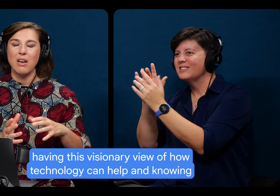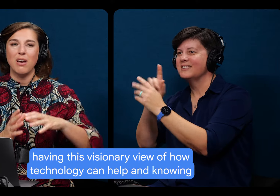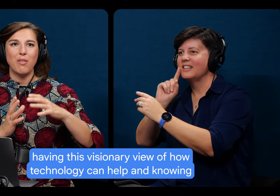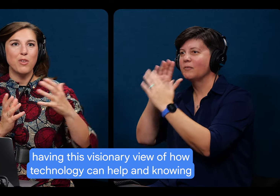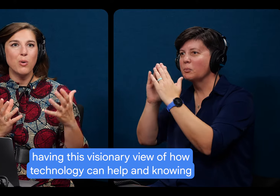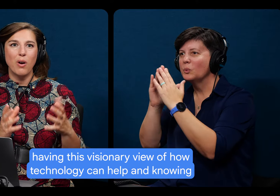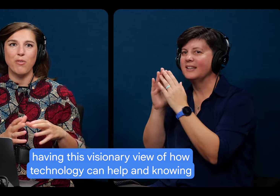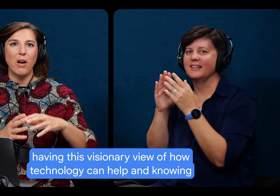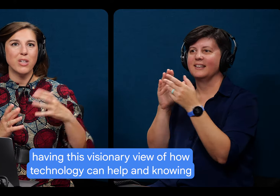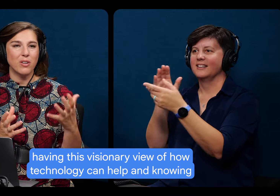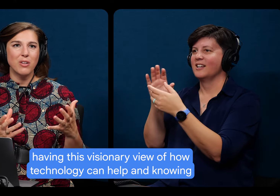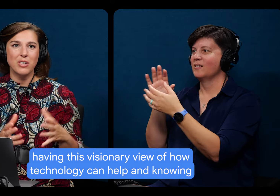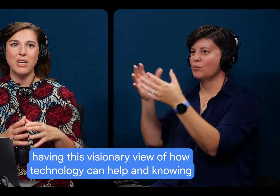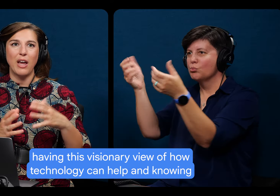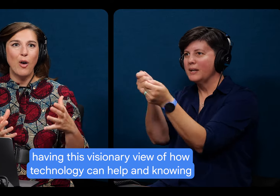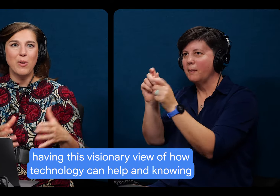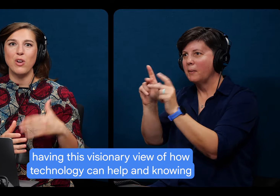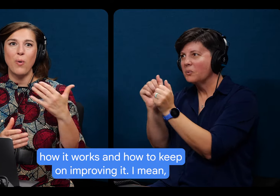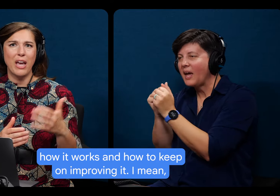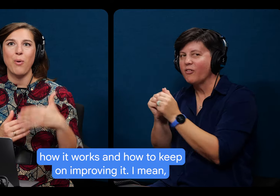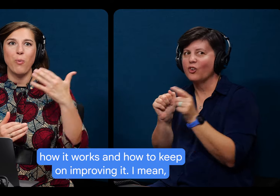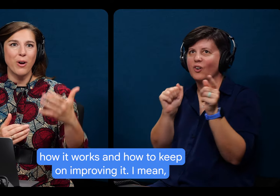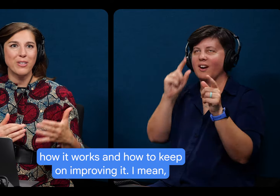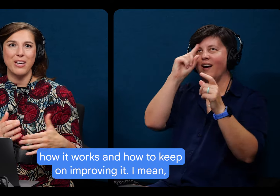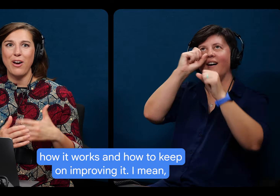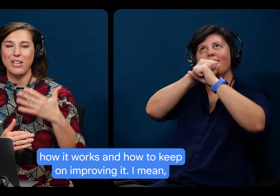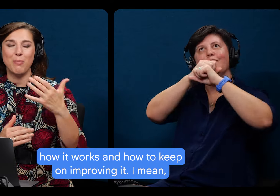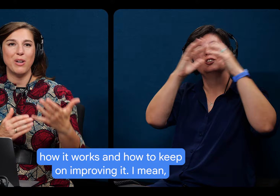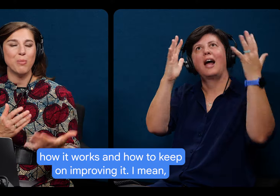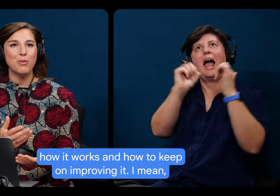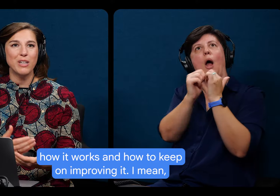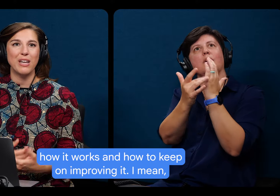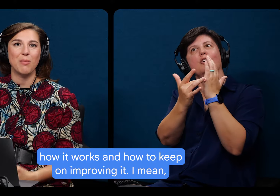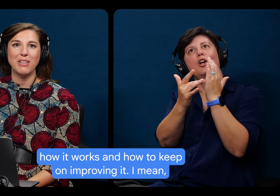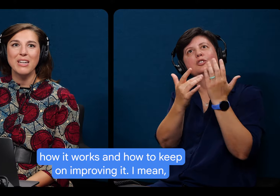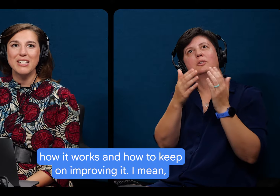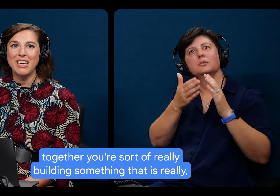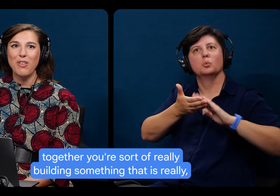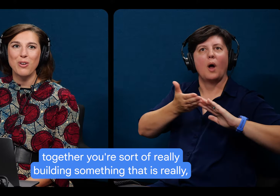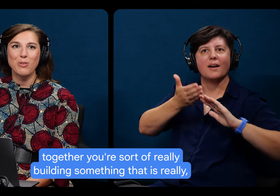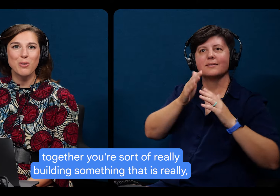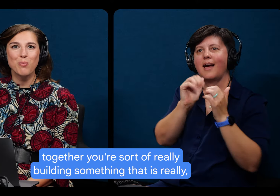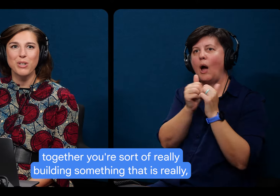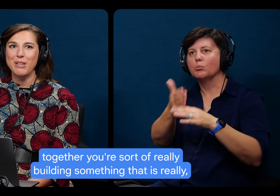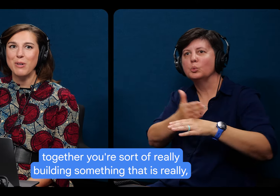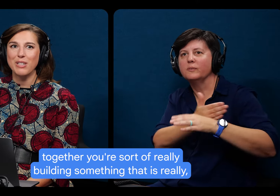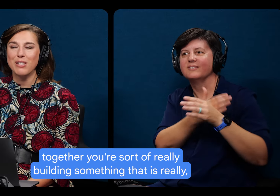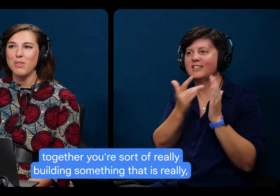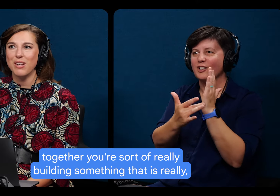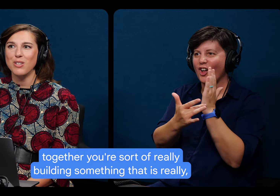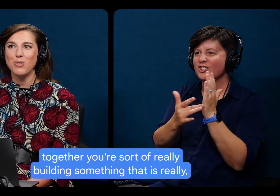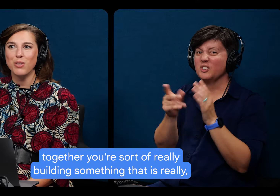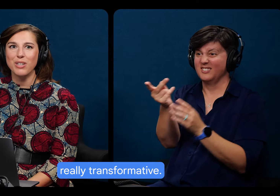view of how technology can help and knowing how it works and how to keep on improving it. I mean, together you're sort of really building